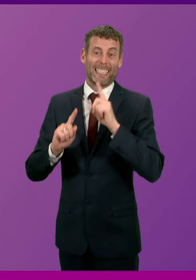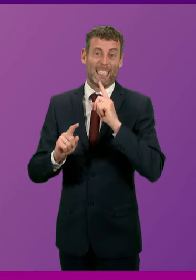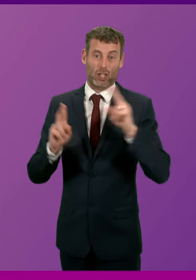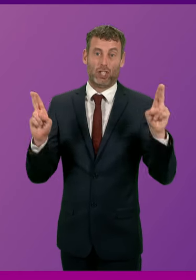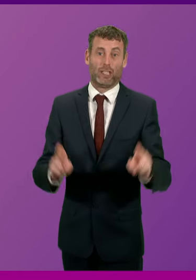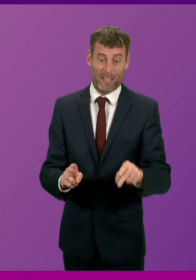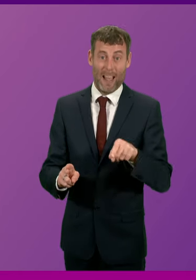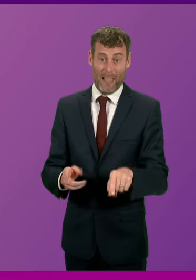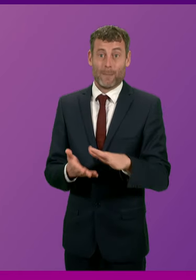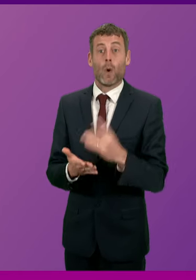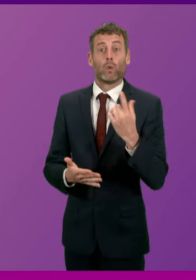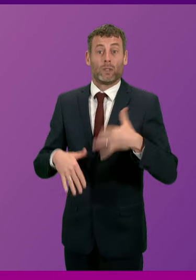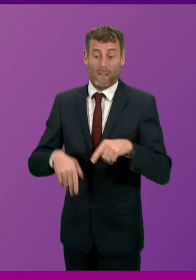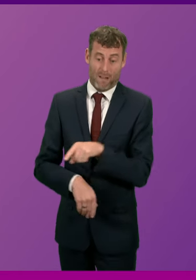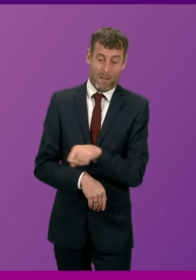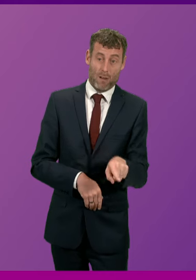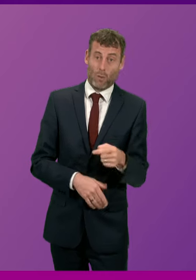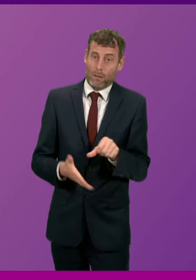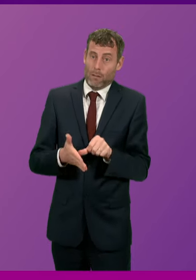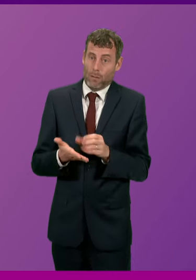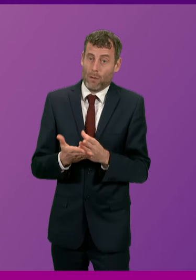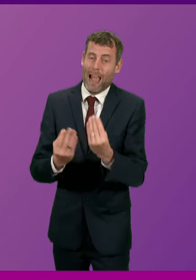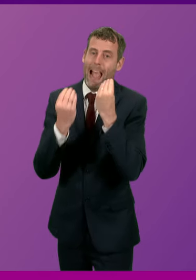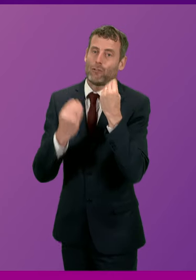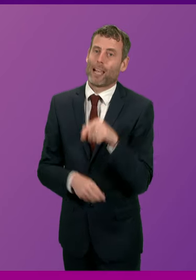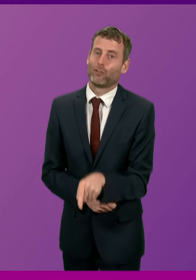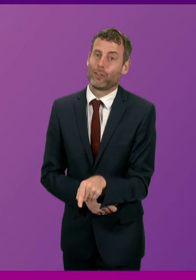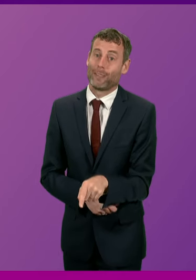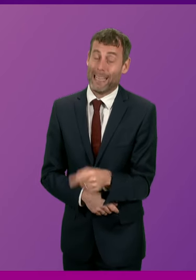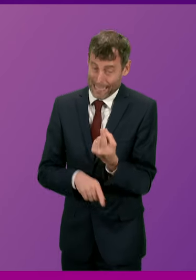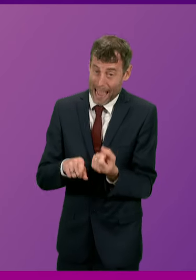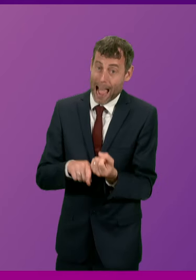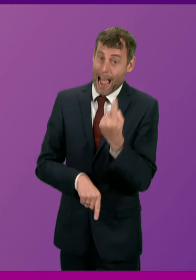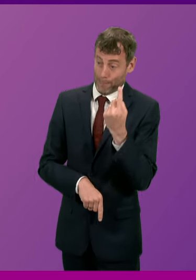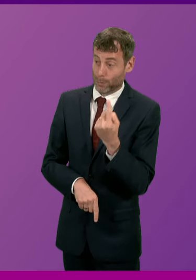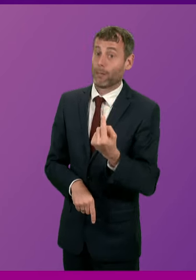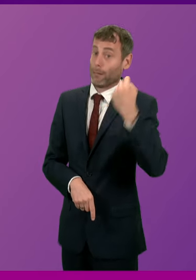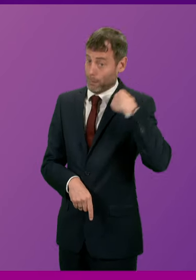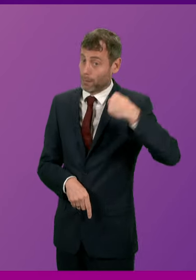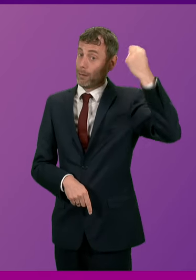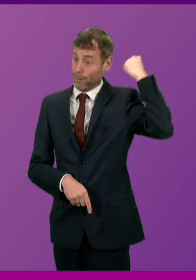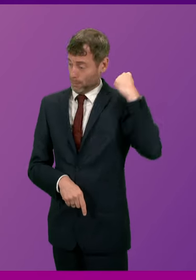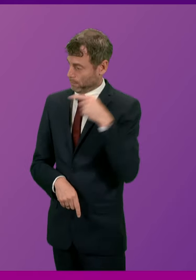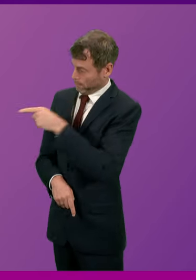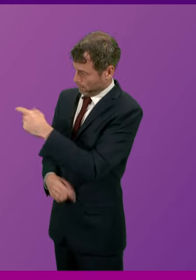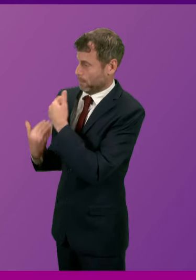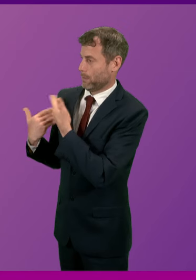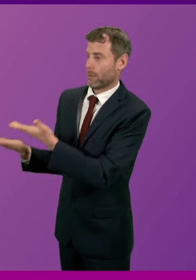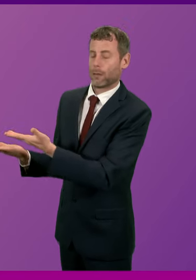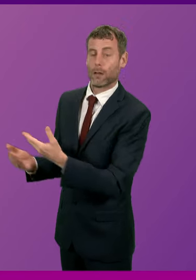pupils the most. And it's not the first time this has happened on this First Minister's watch. As one young person said, at most